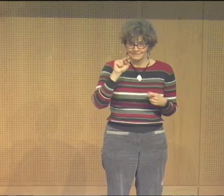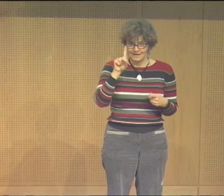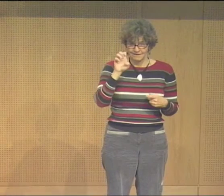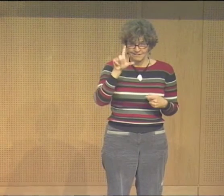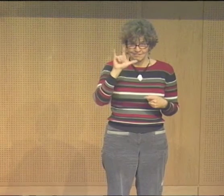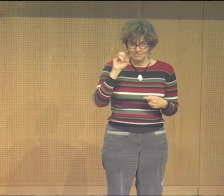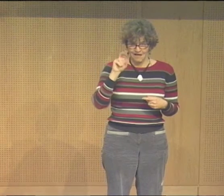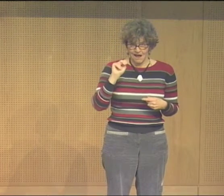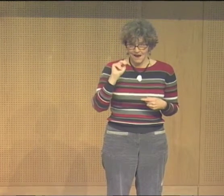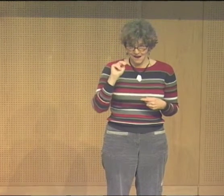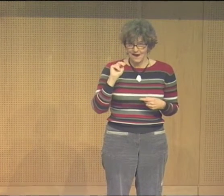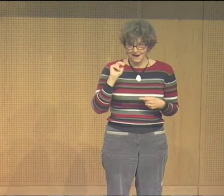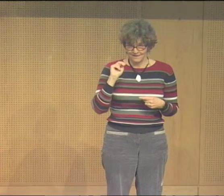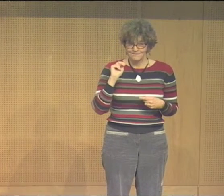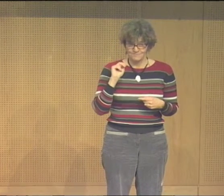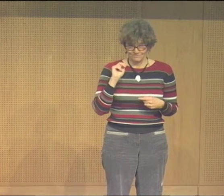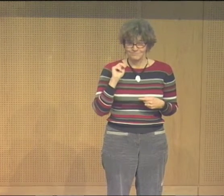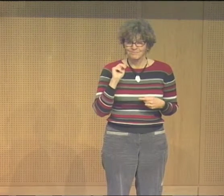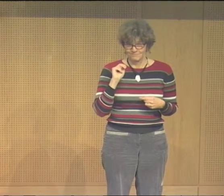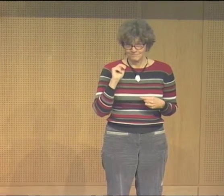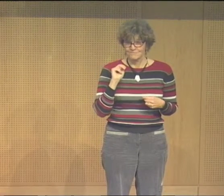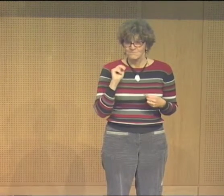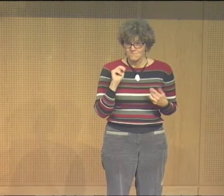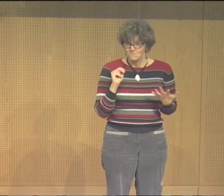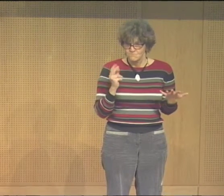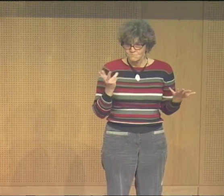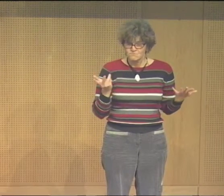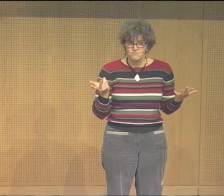he has that famous ASL poem about dandelions.